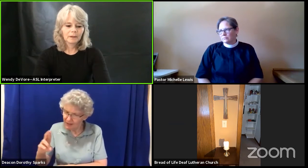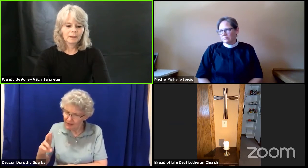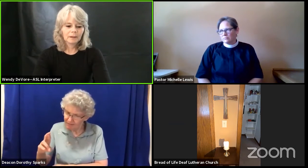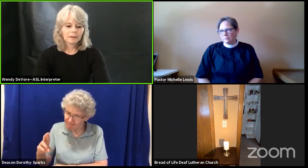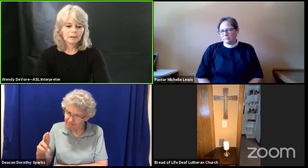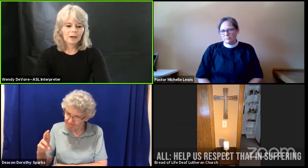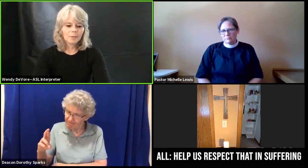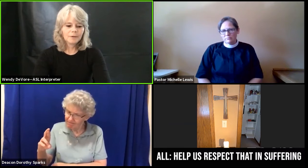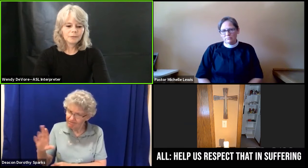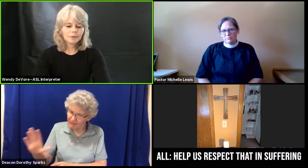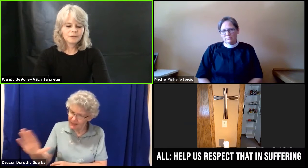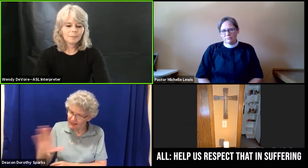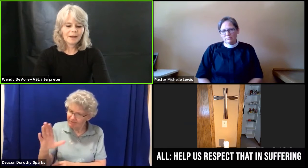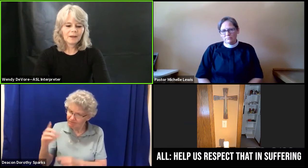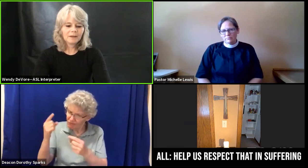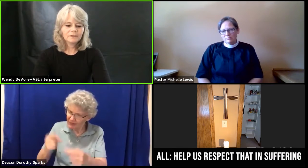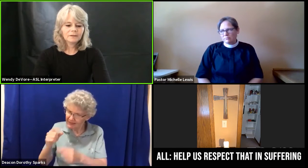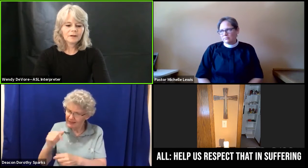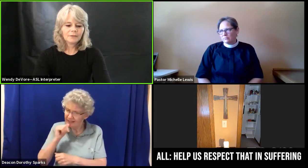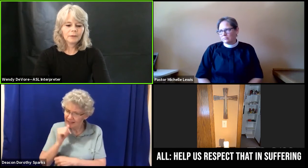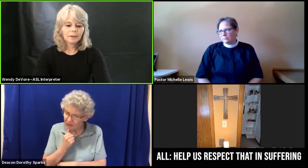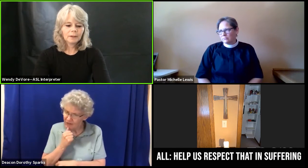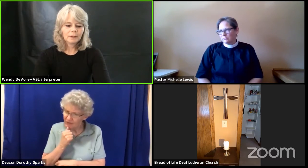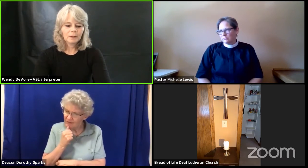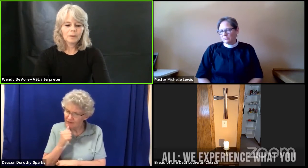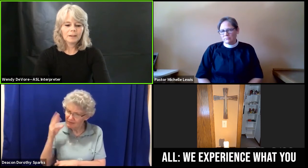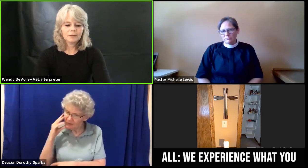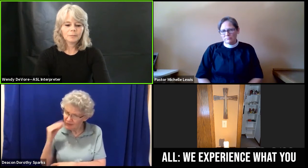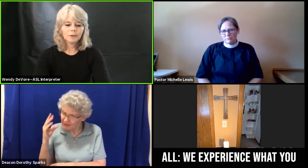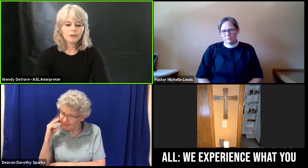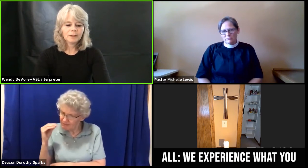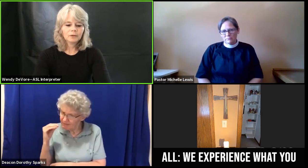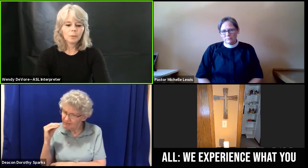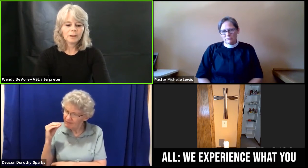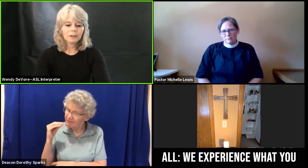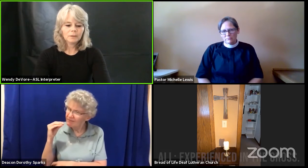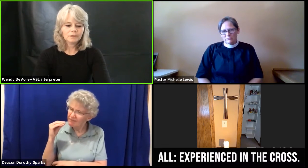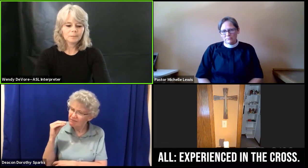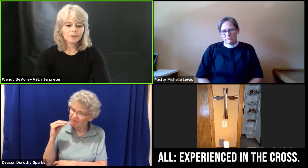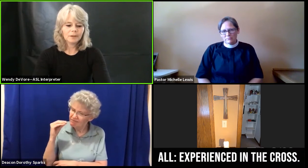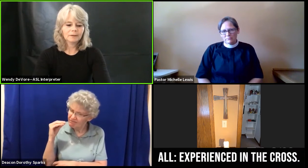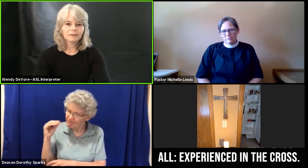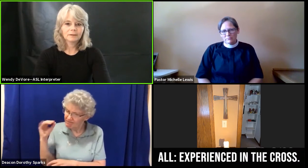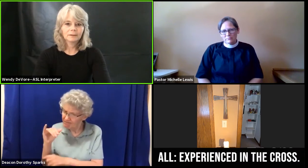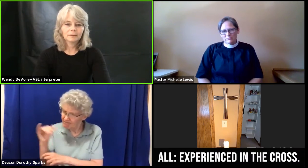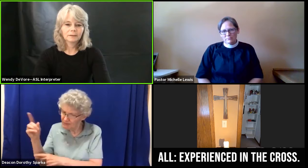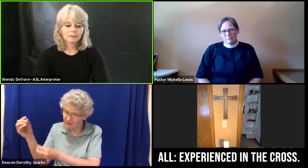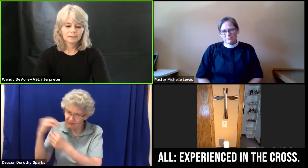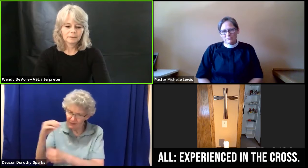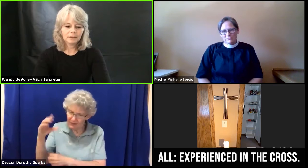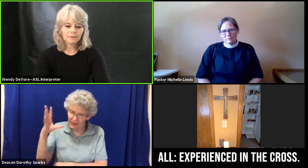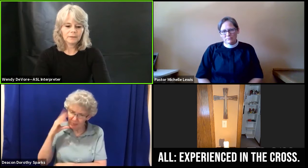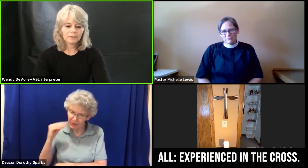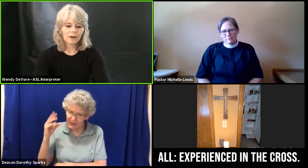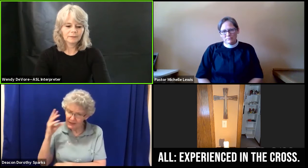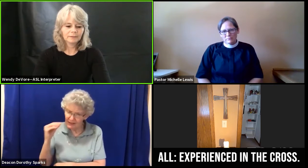Help us respect that in suffering, we experience what you experience in the cross.